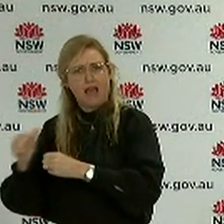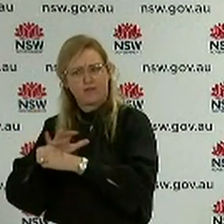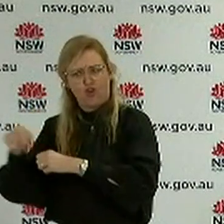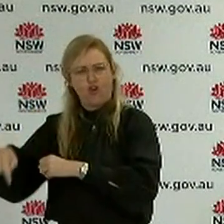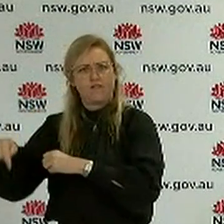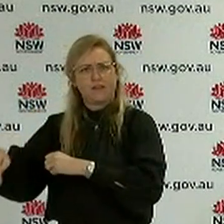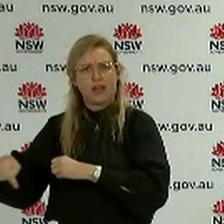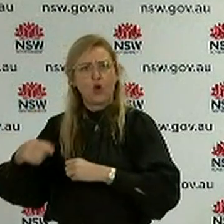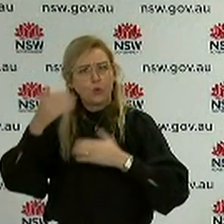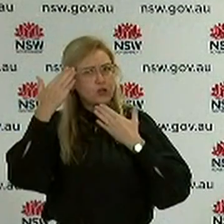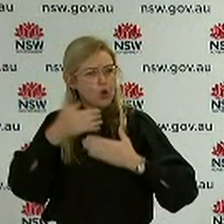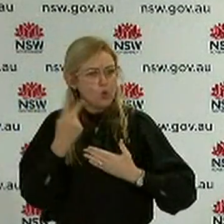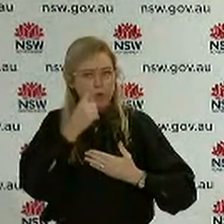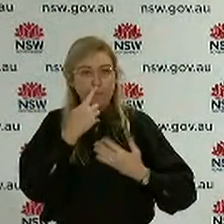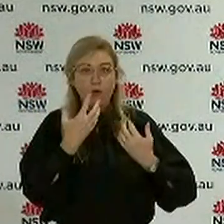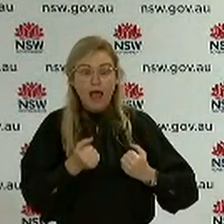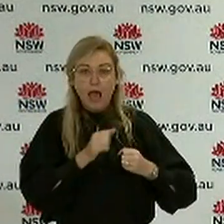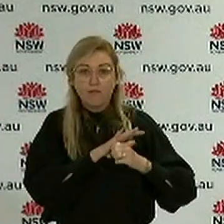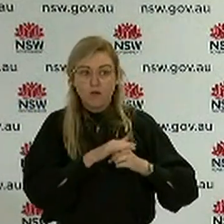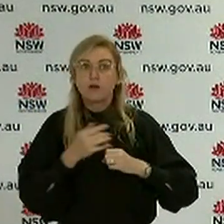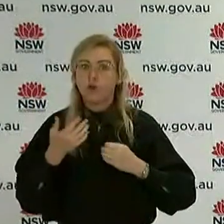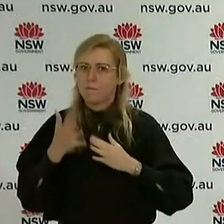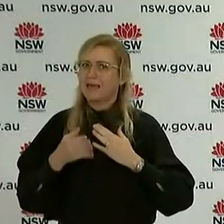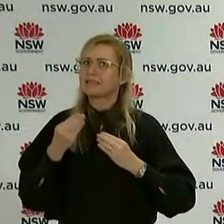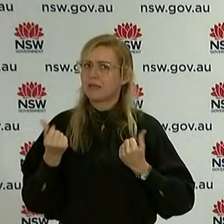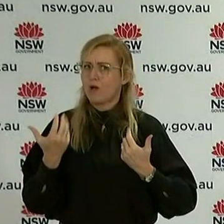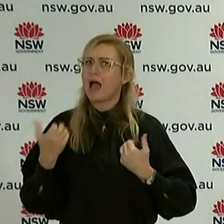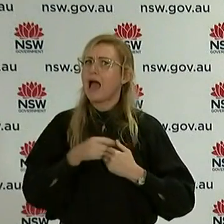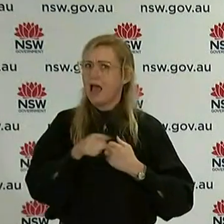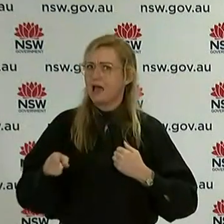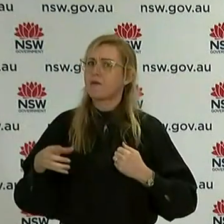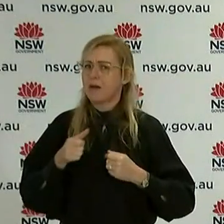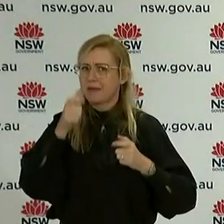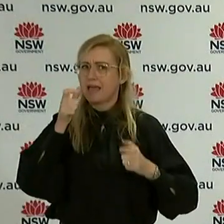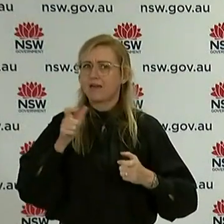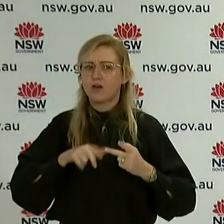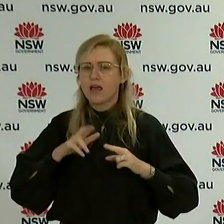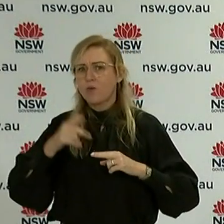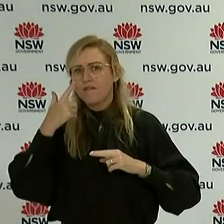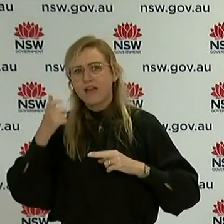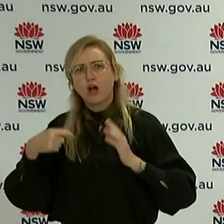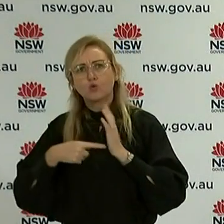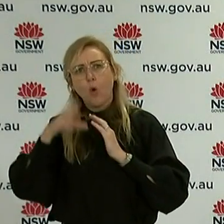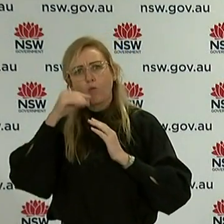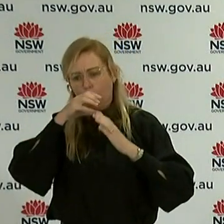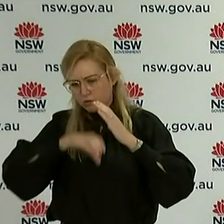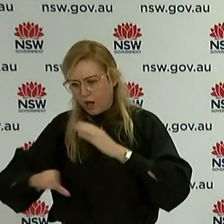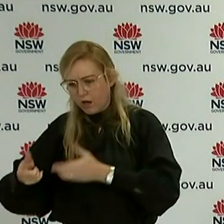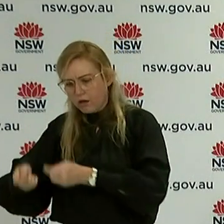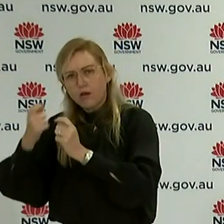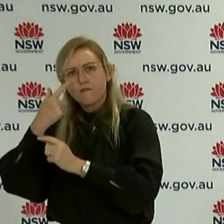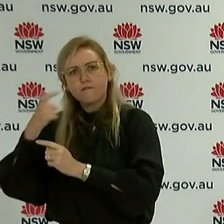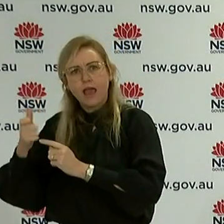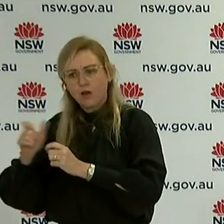known cases in those communities. So we need to be extra vigilant. Wherever we see sewerage in communities without known